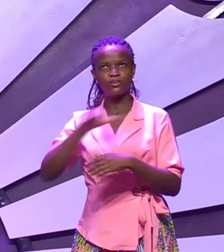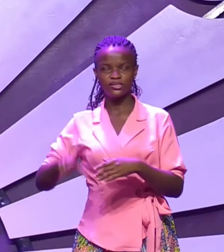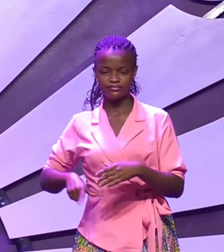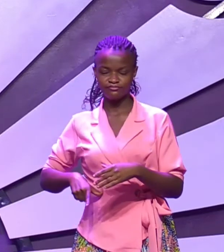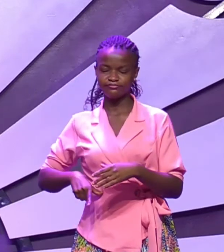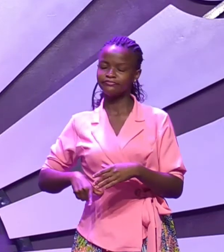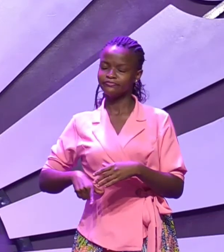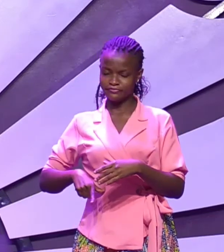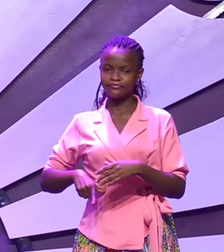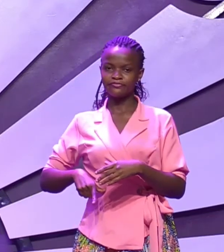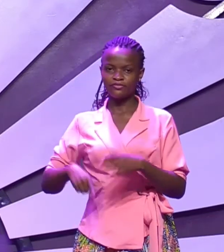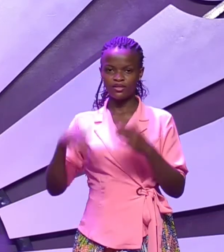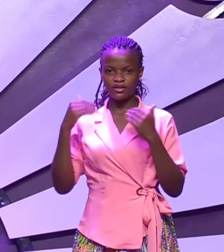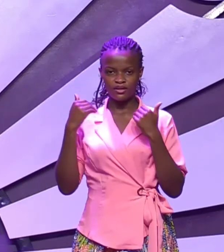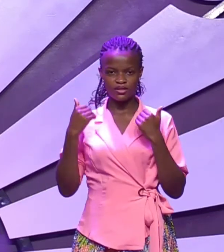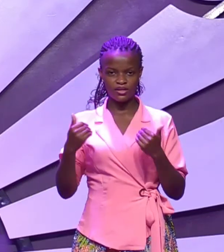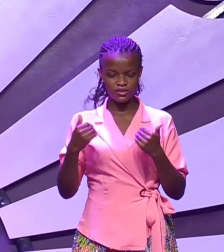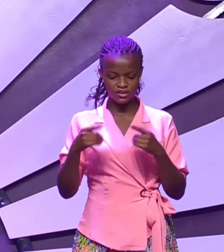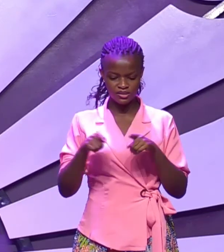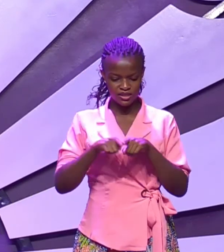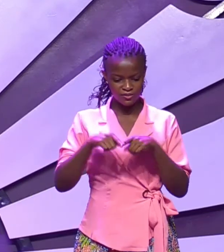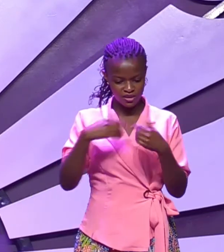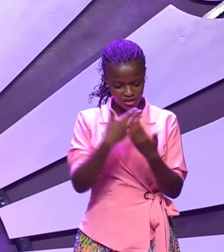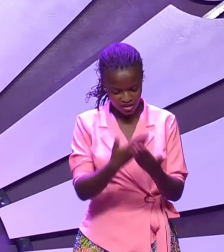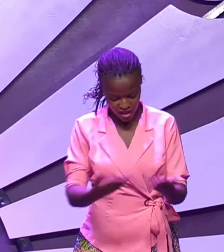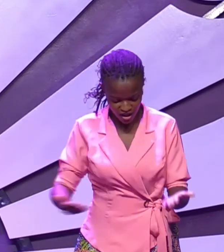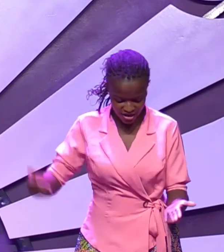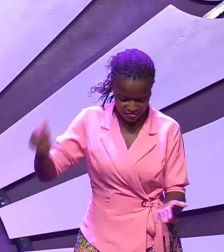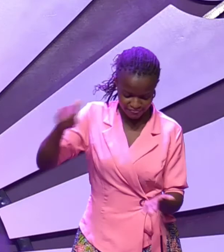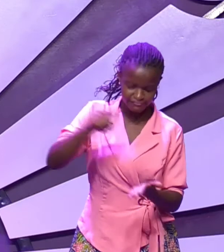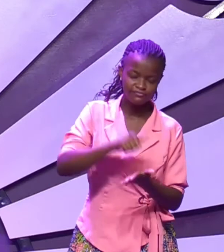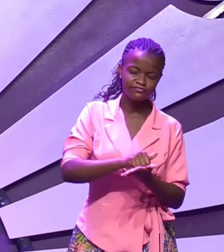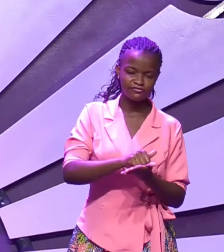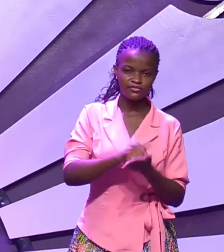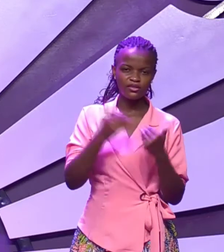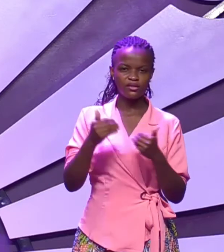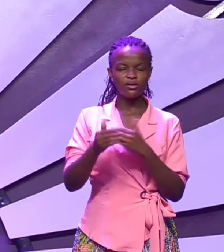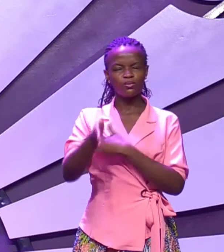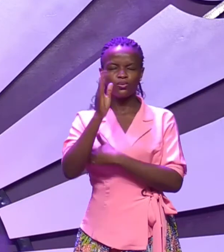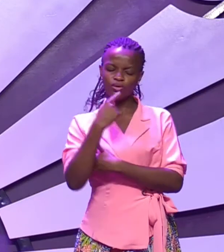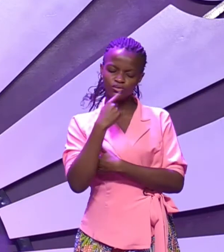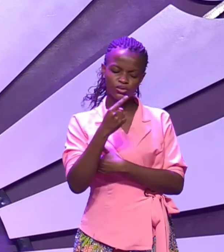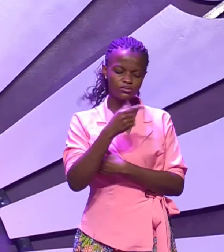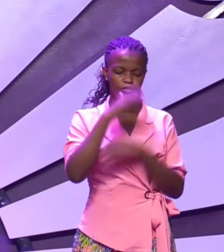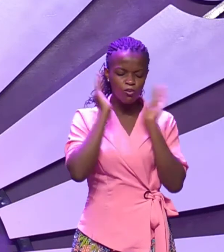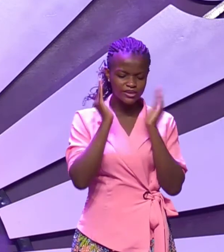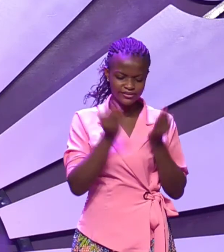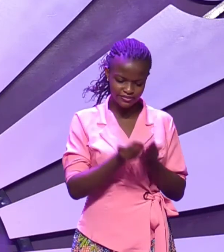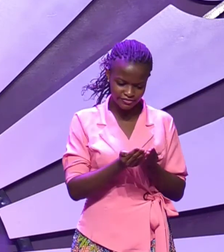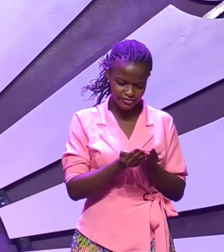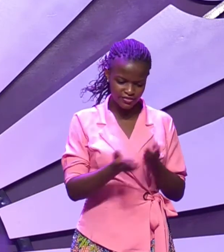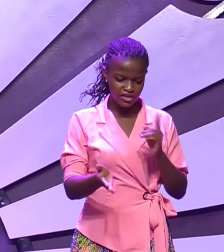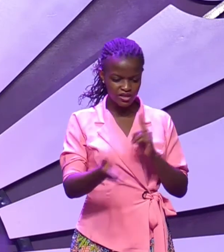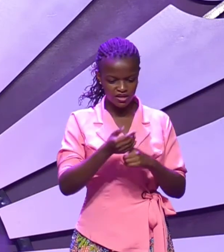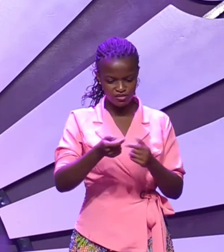and they lay prostrate on the ground and God told Moses pick